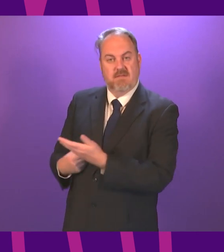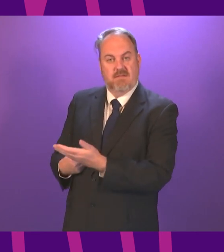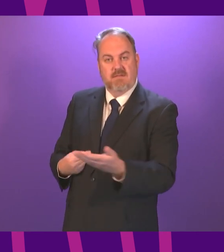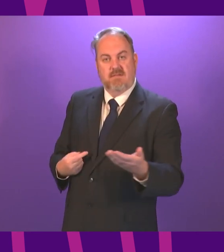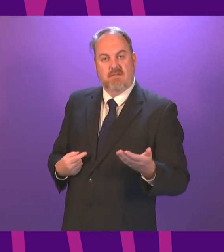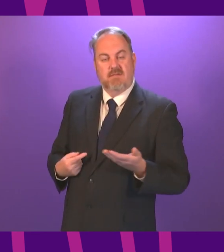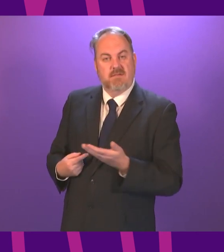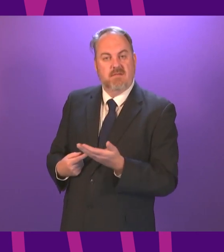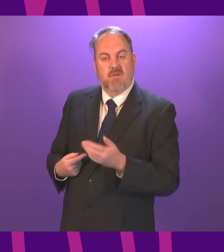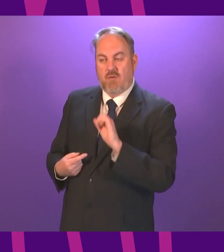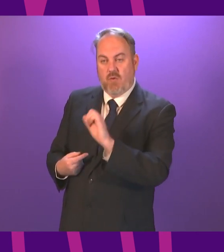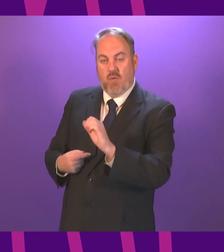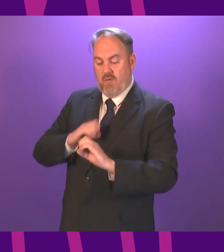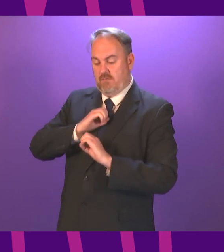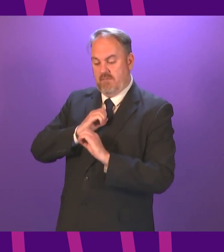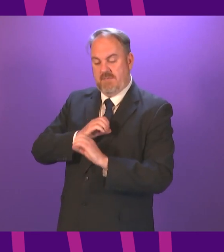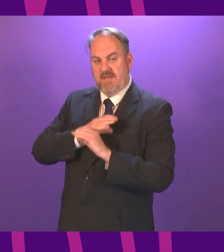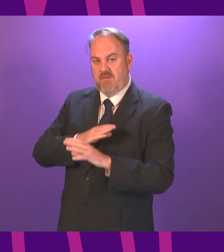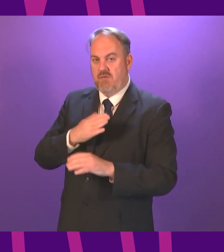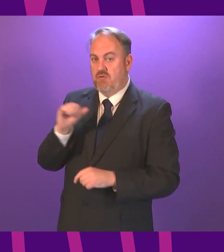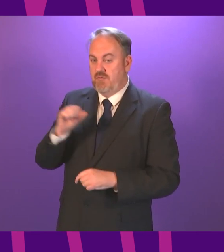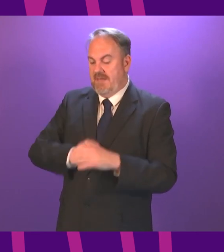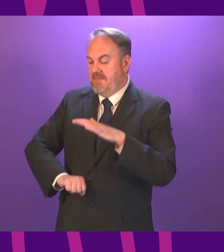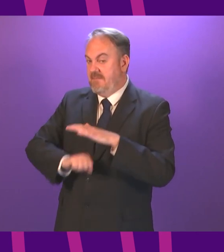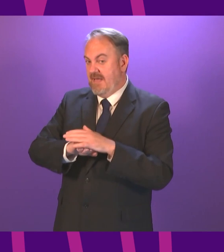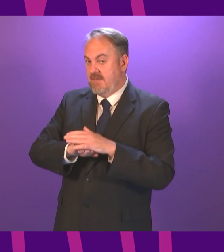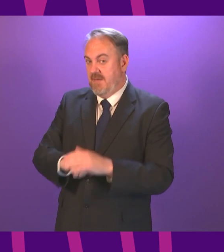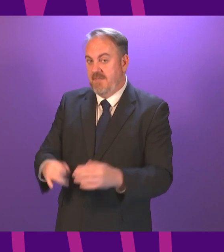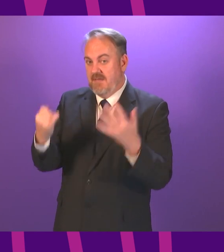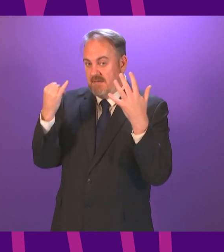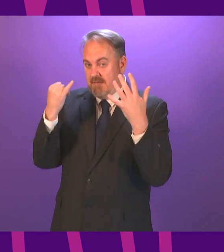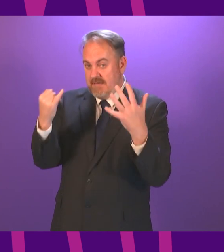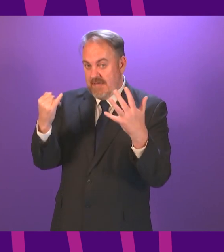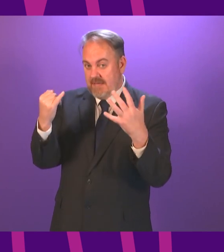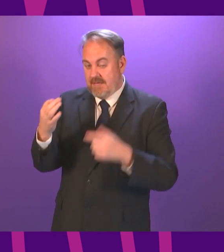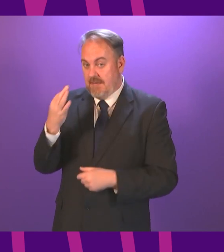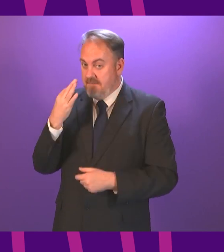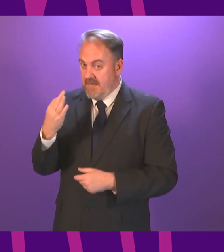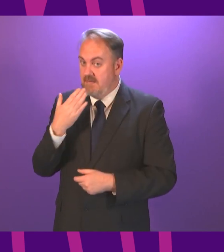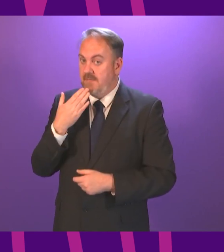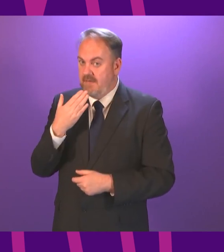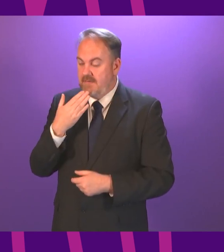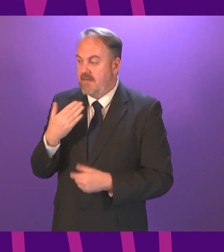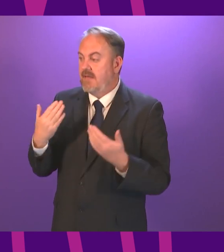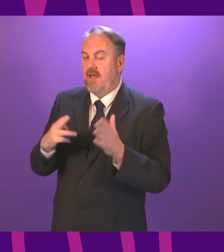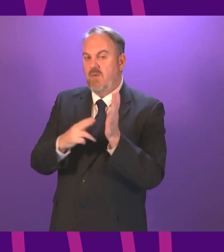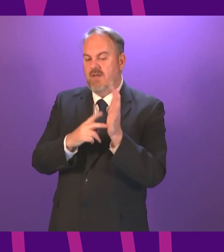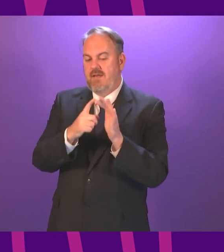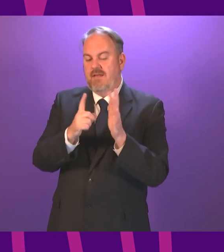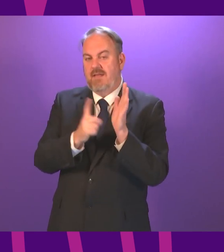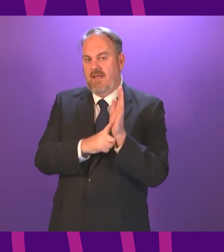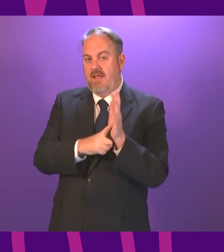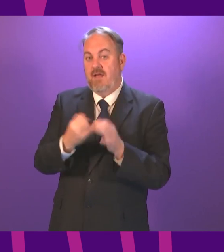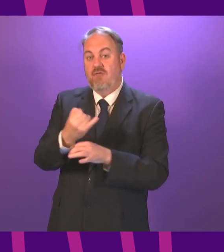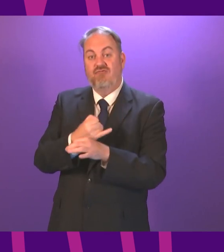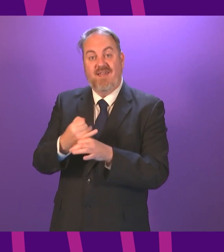members that the contributions should be of six minutes if possible. And I would first call Neil Gray, who is making his